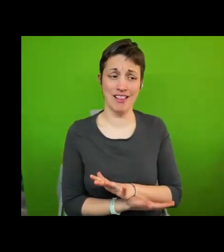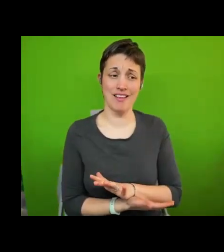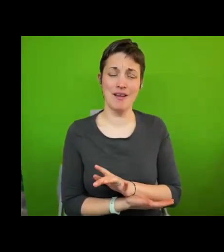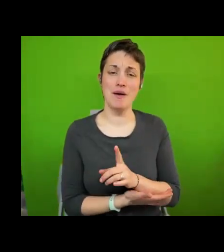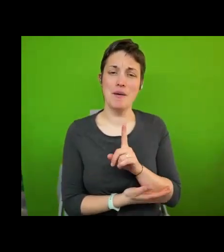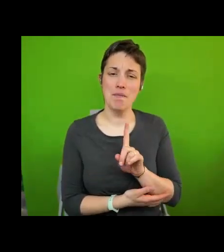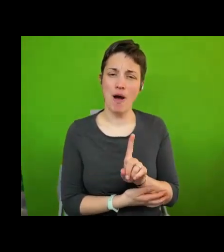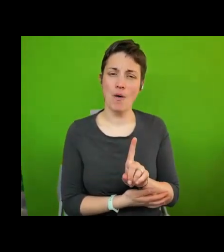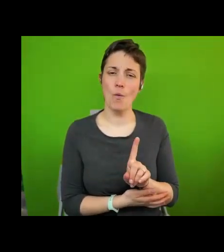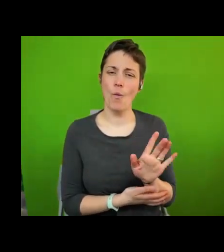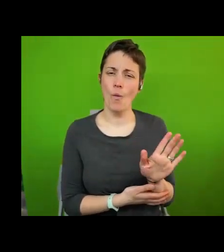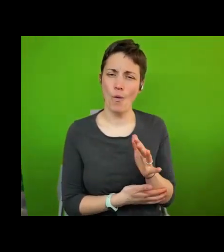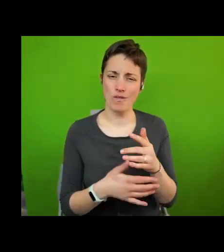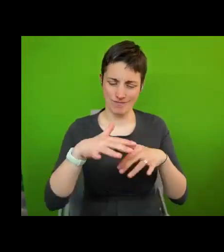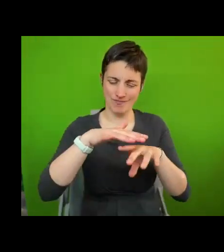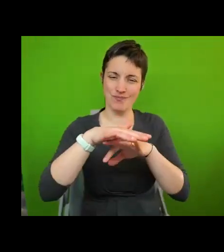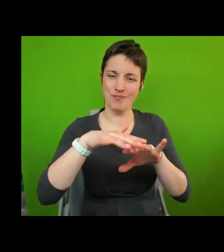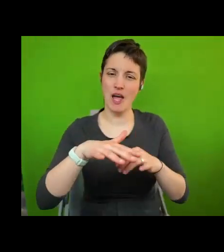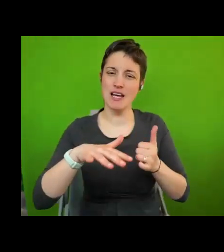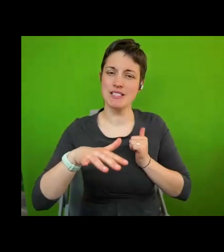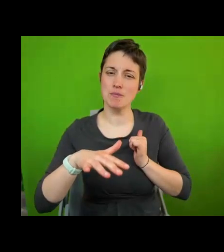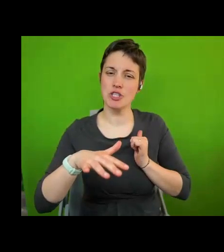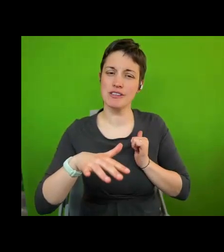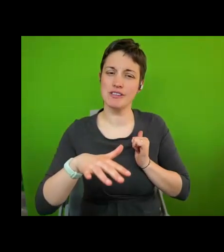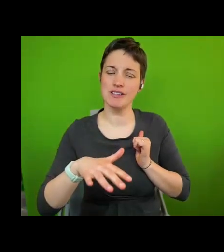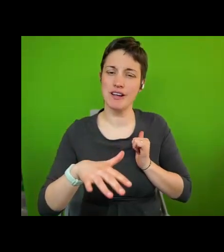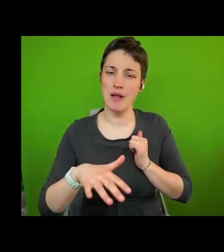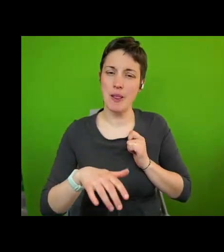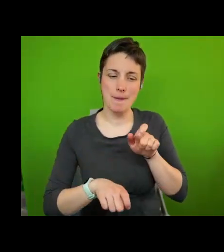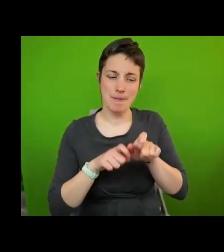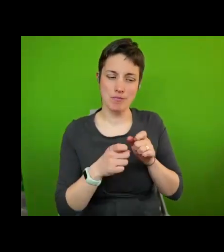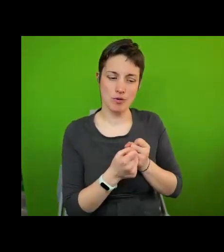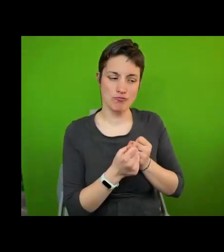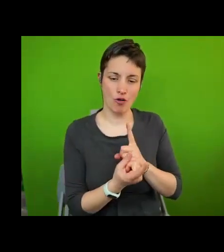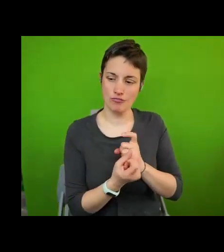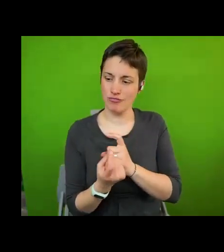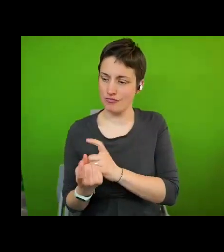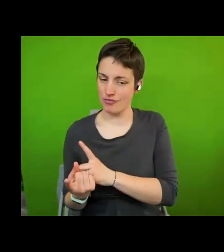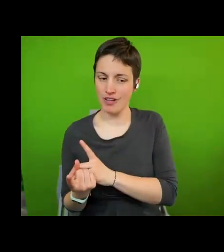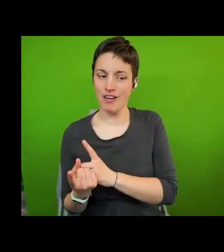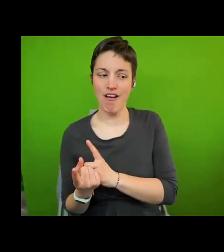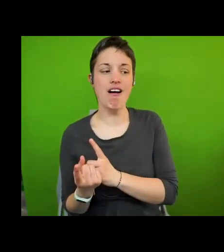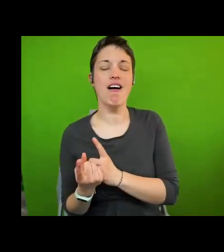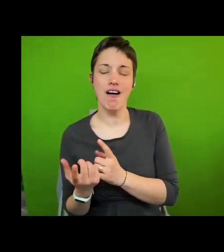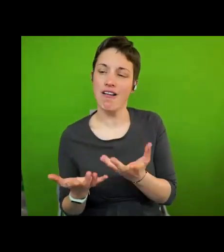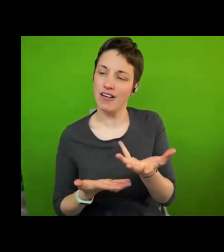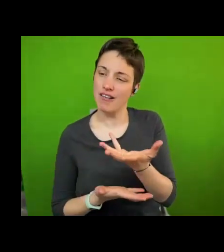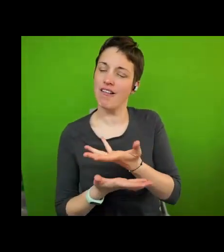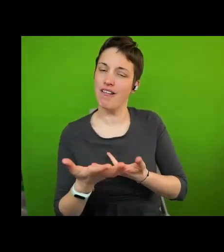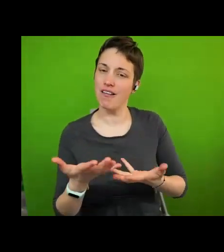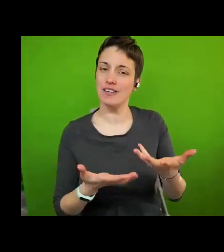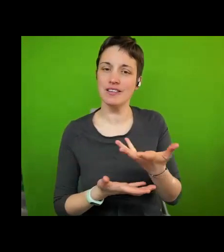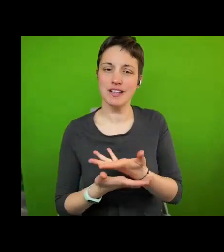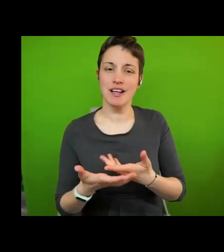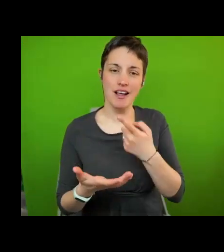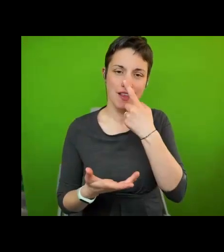underlying assumption that it is the proximity to people that allows local governments governments to have the greater ability